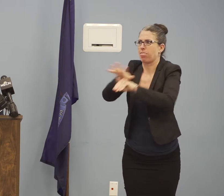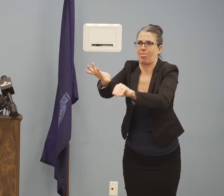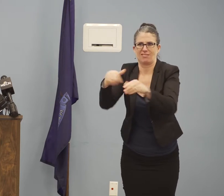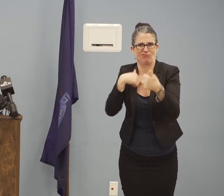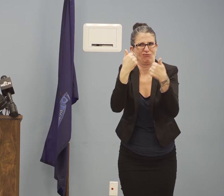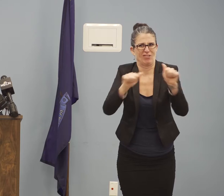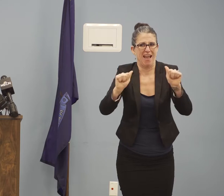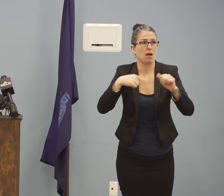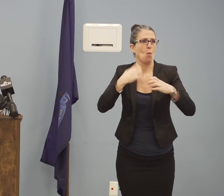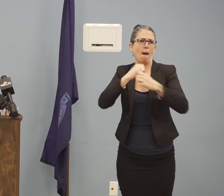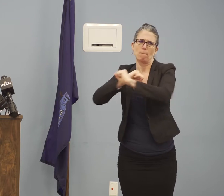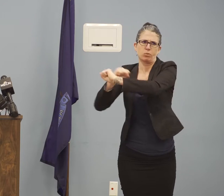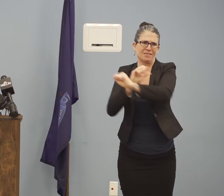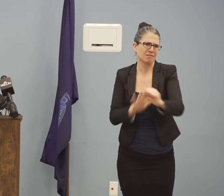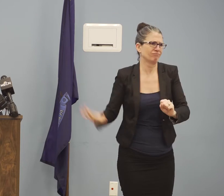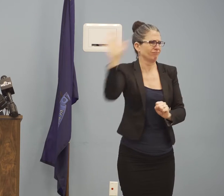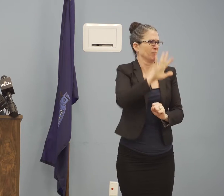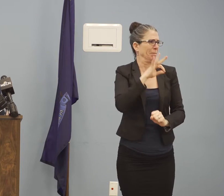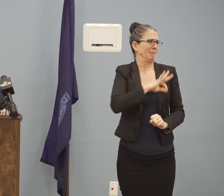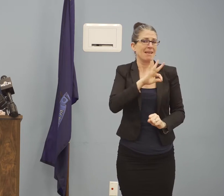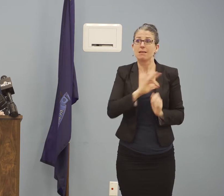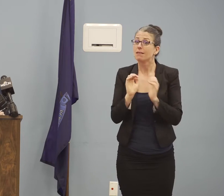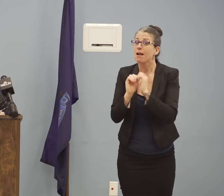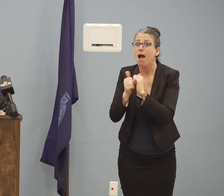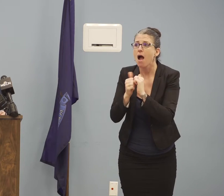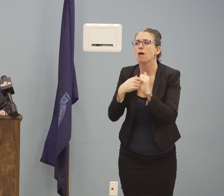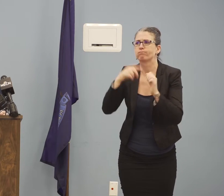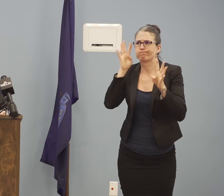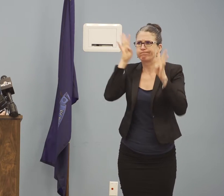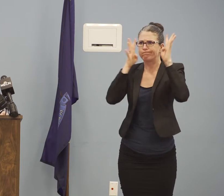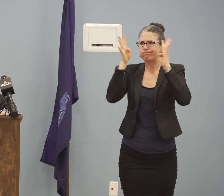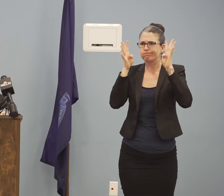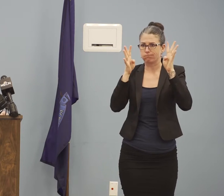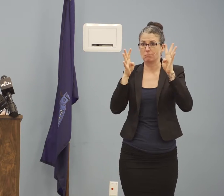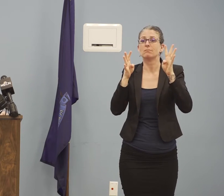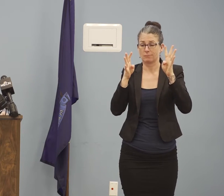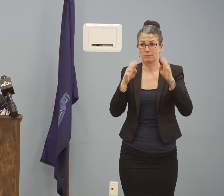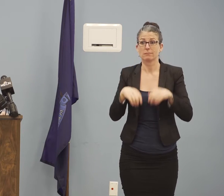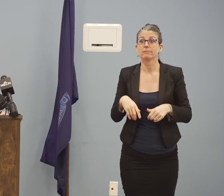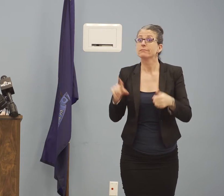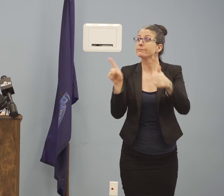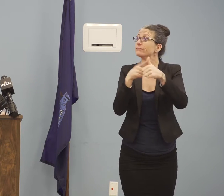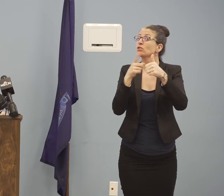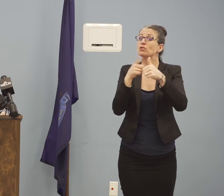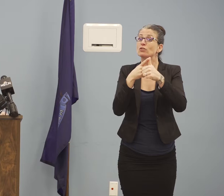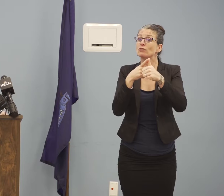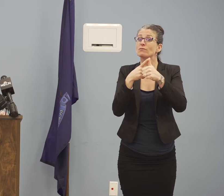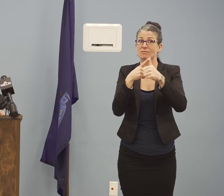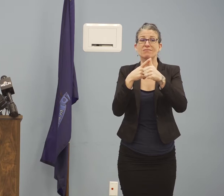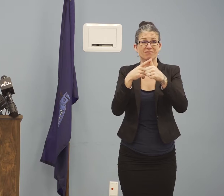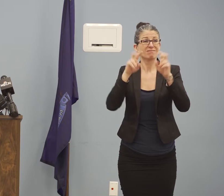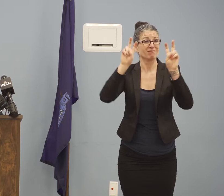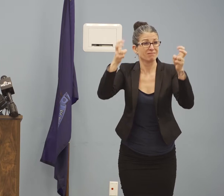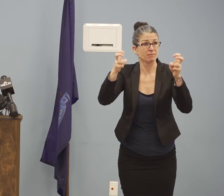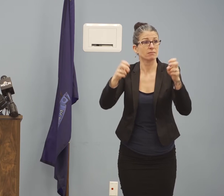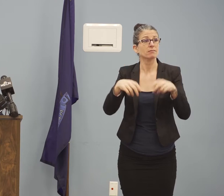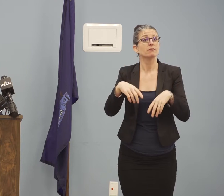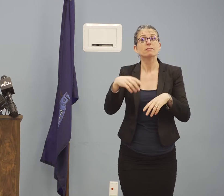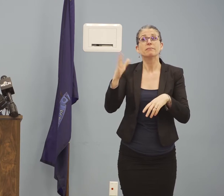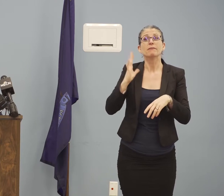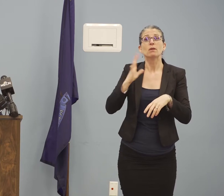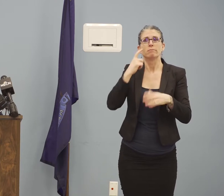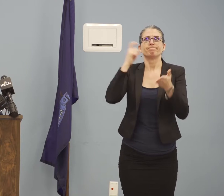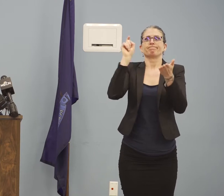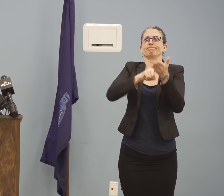First, under the authority granted to me during an emergency, state of civil emergency, I'm issuing an executive